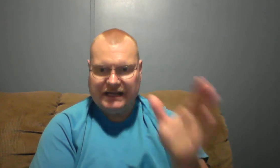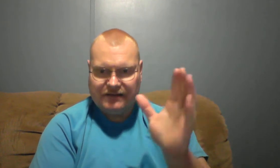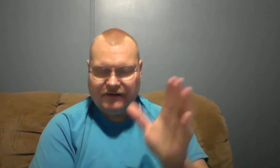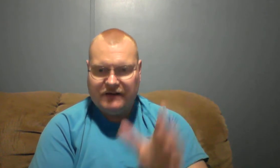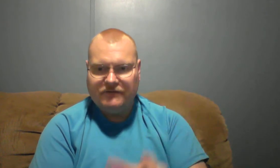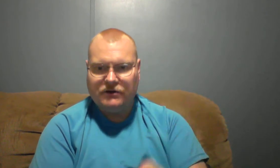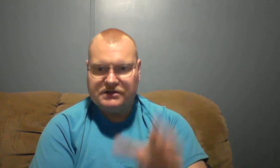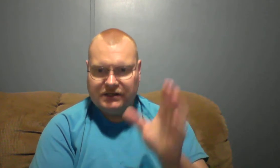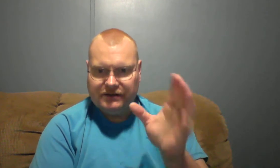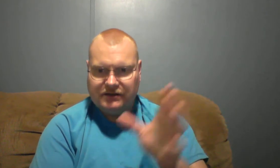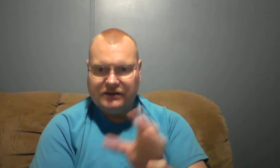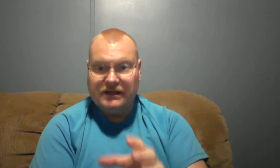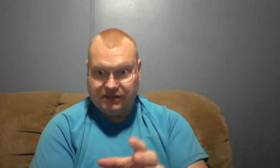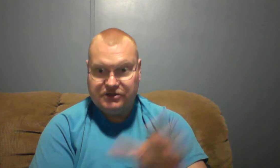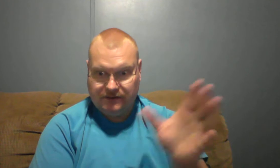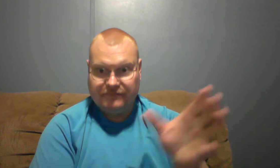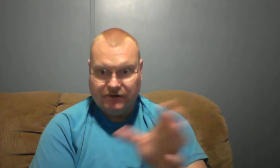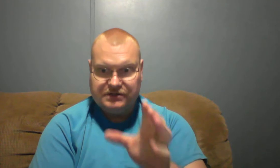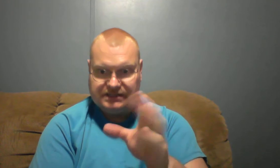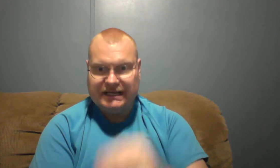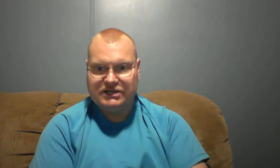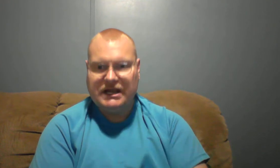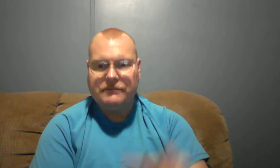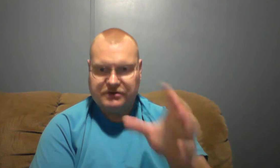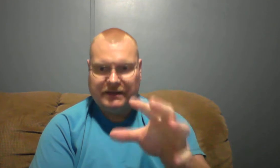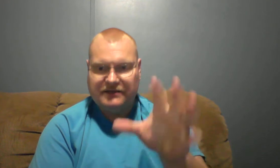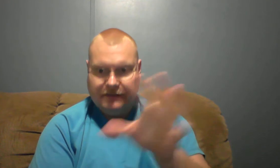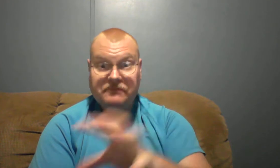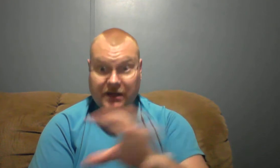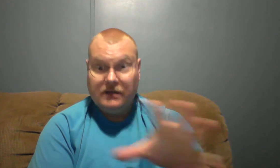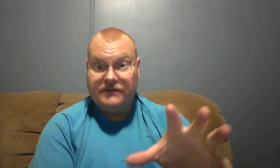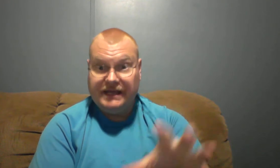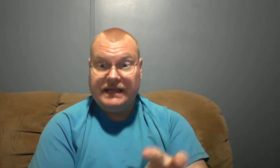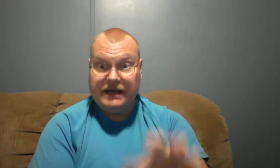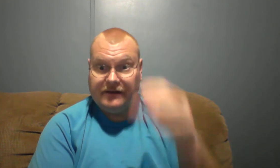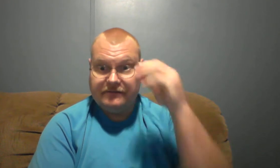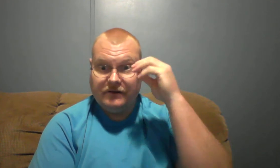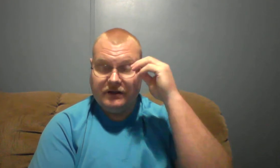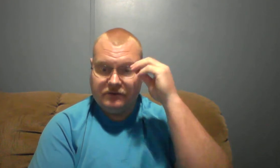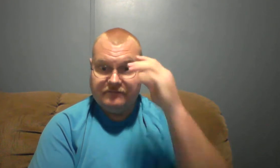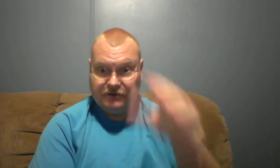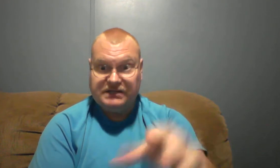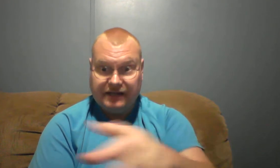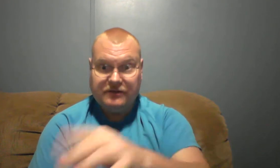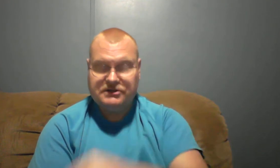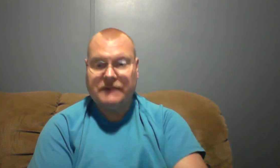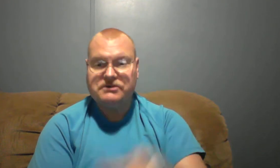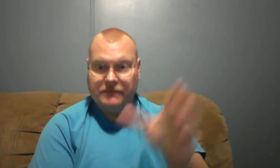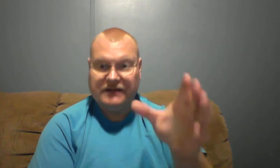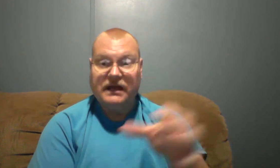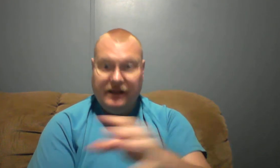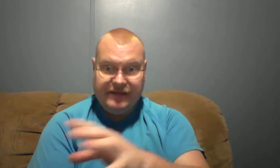the very first, the first and second chapters about the first, second, third chapters about the